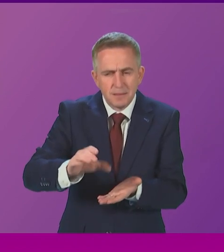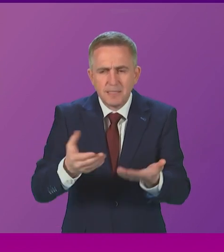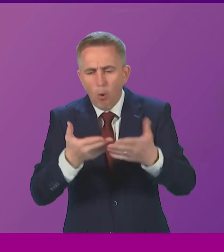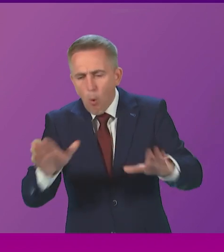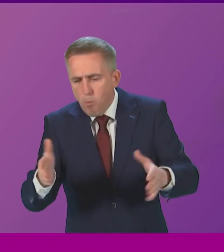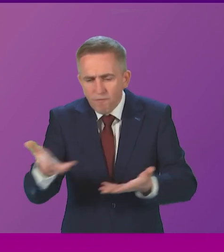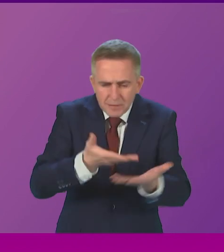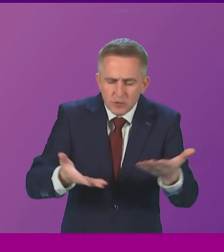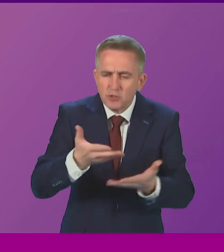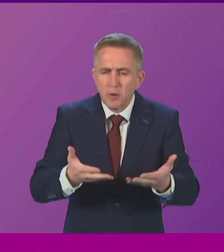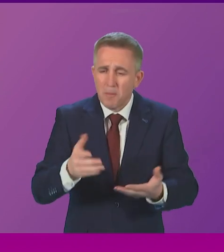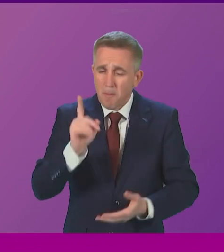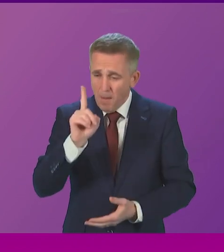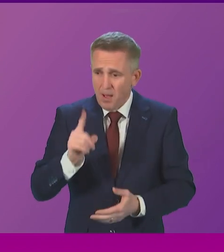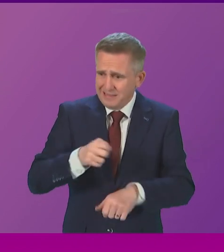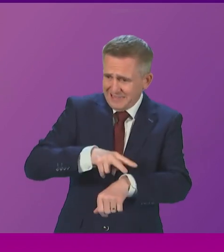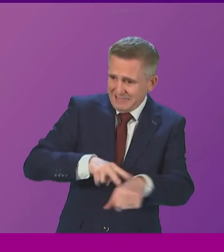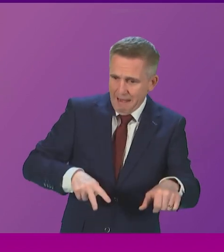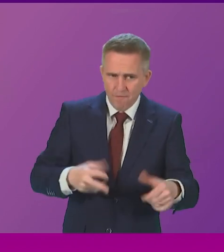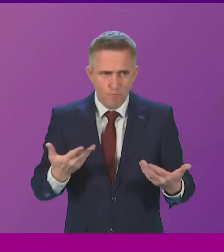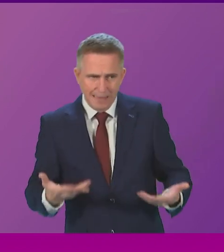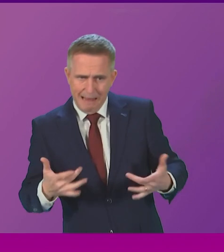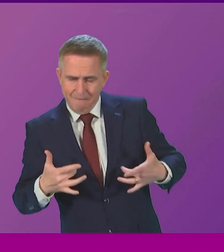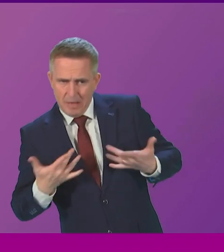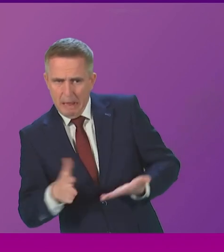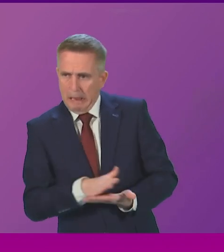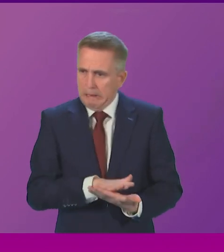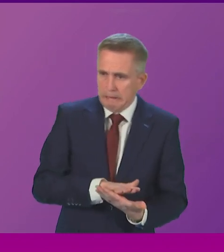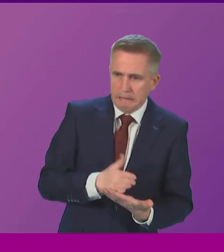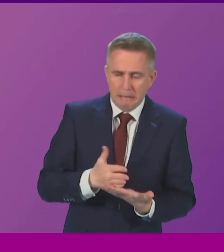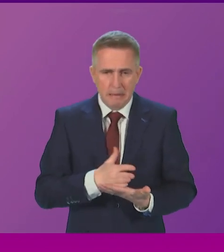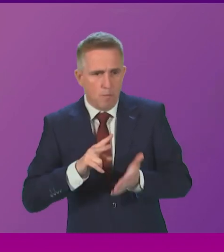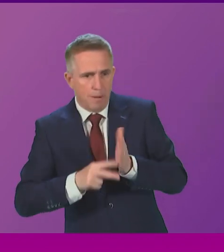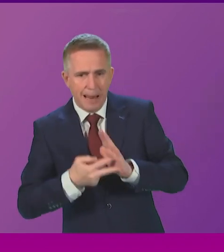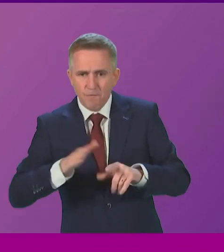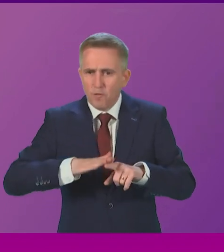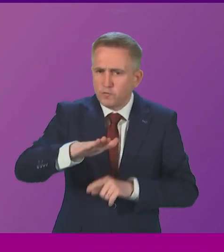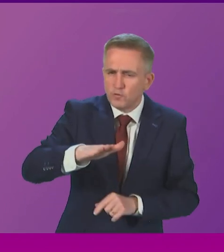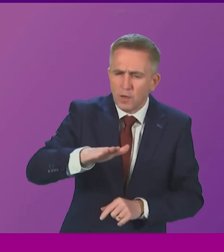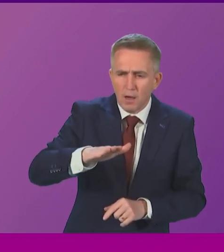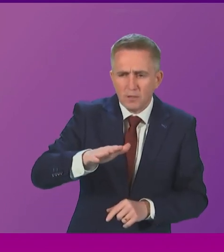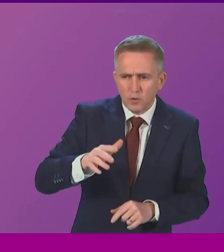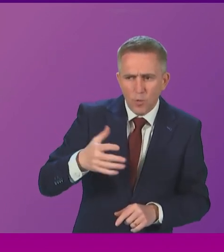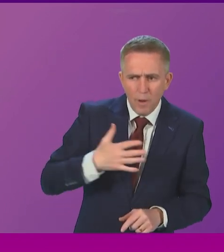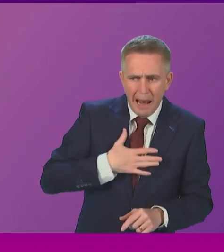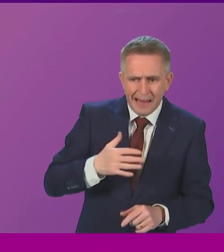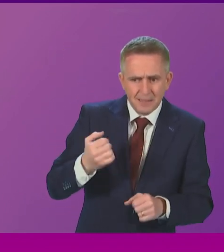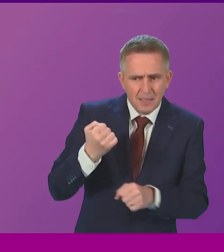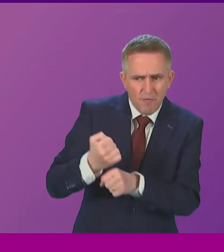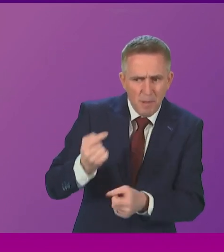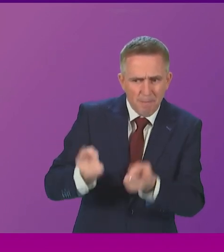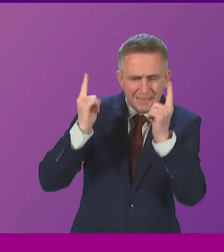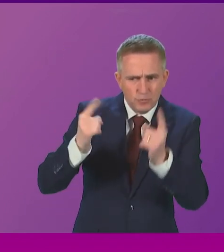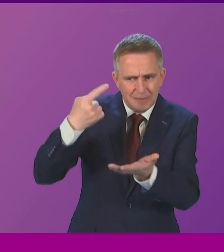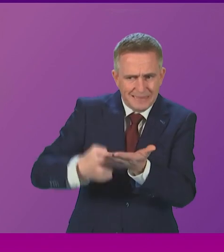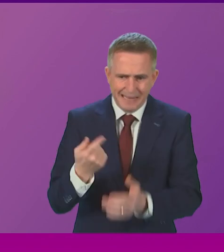in limbo, and I hope that the Minister will act with a little bit more haste to make a quicker decision about this. Because these mental health